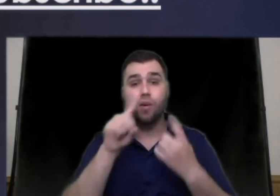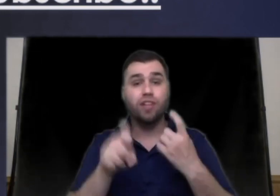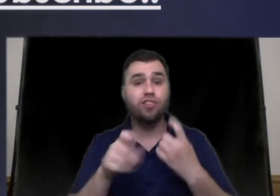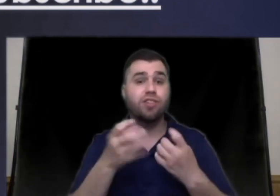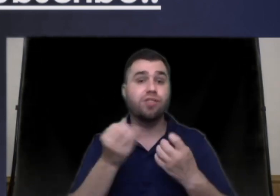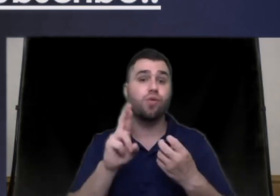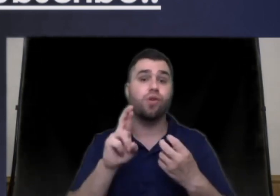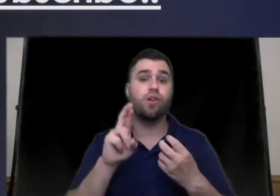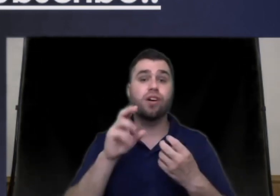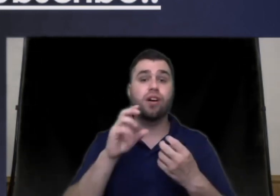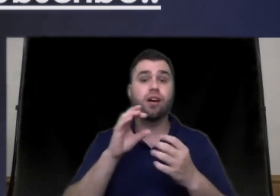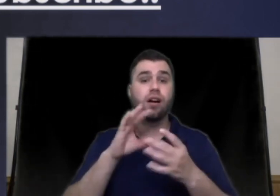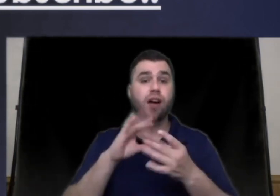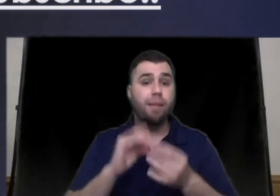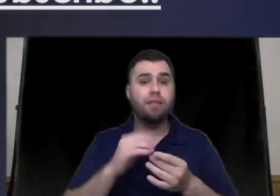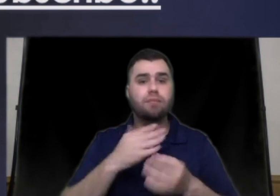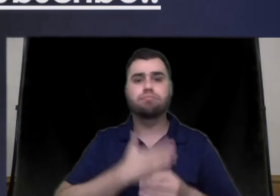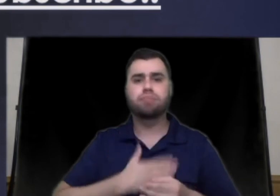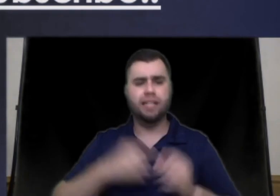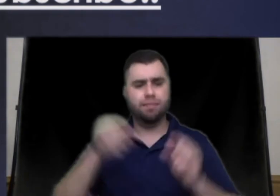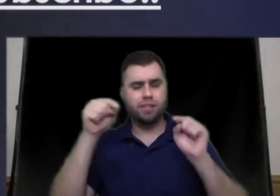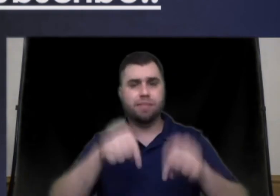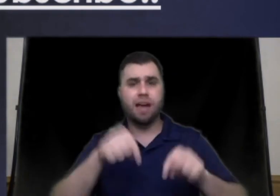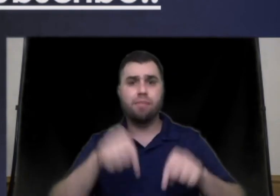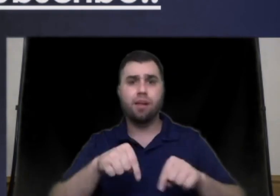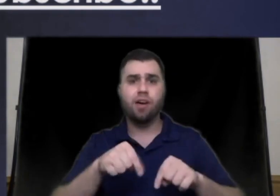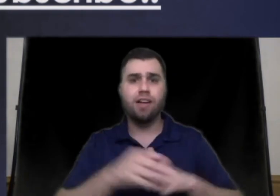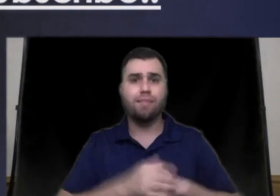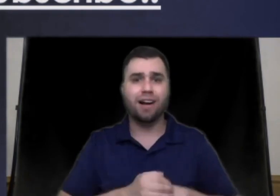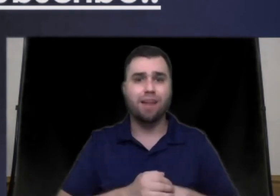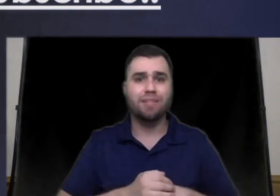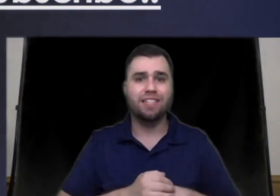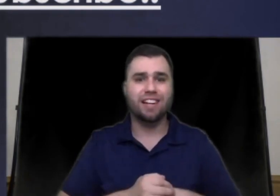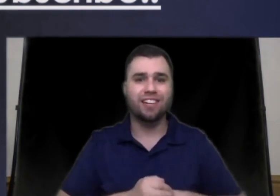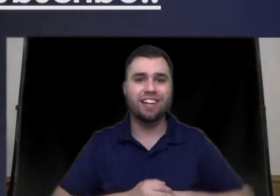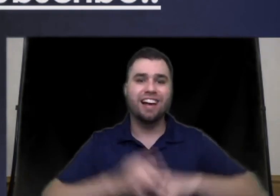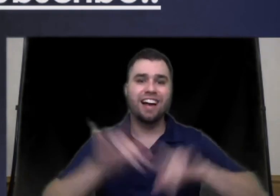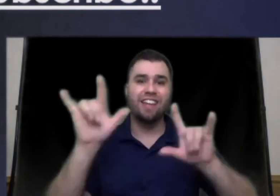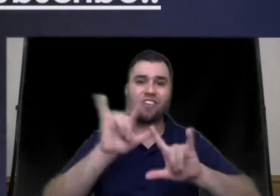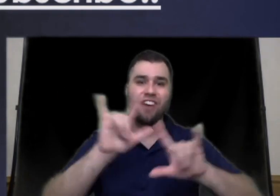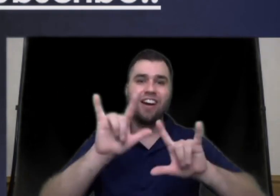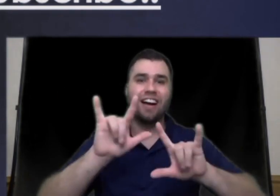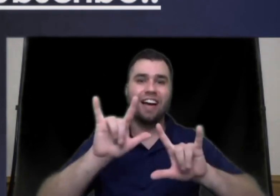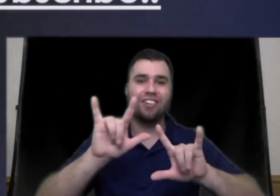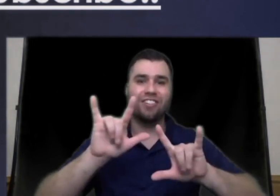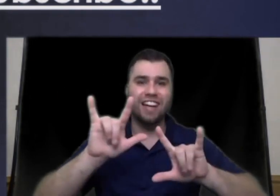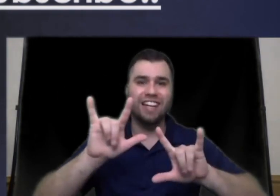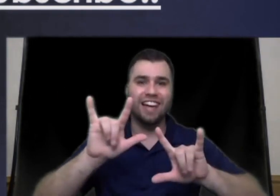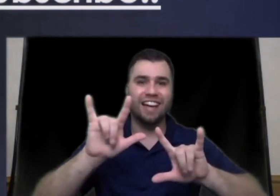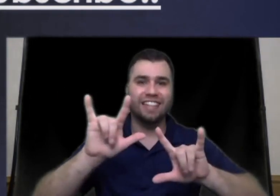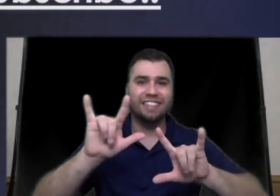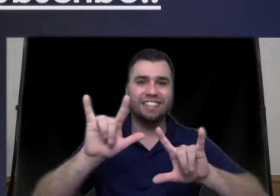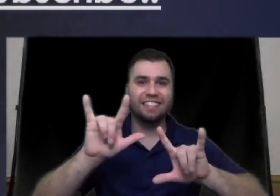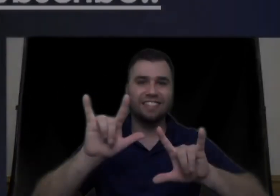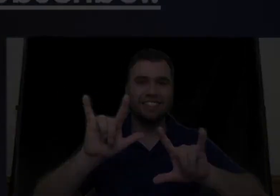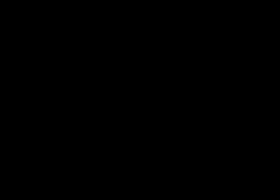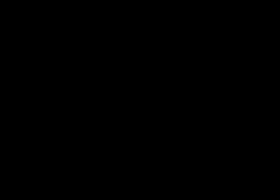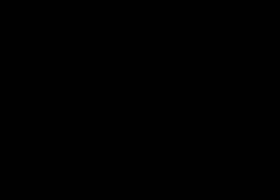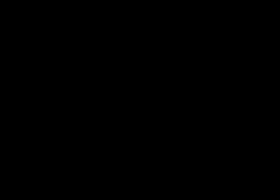questions or comments please put them down below in my comment section i love you all and have a great day guys